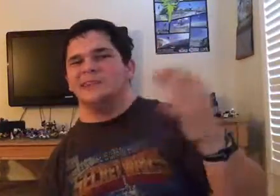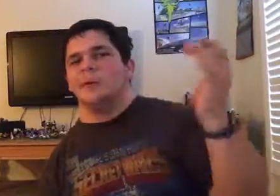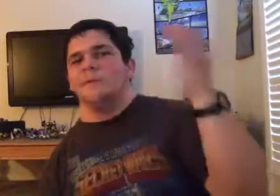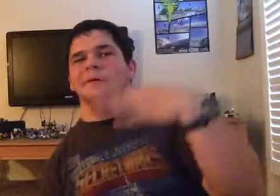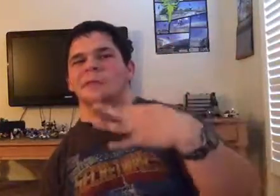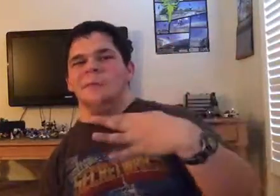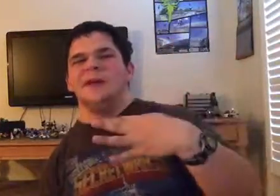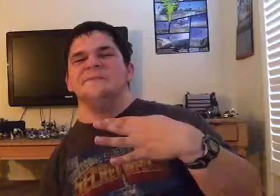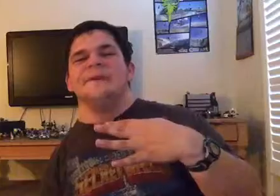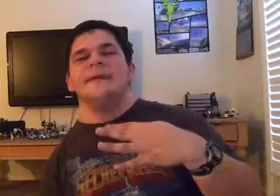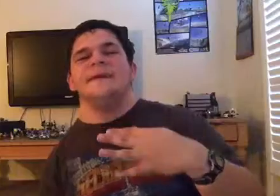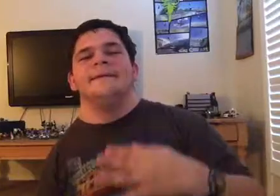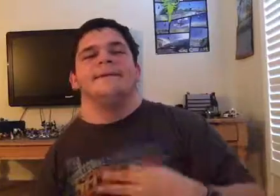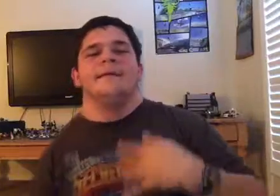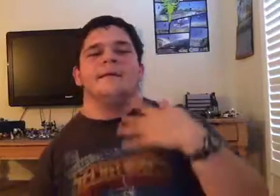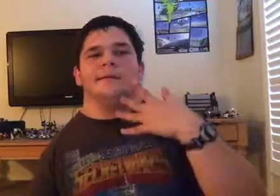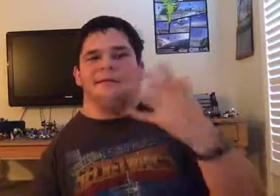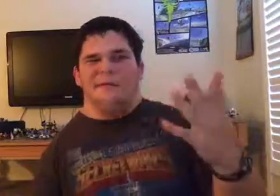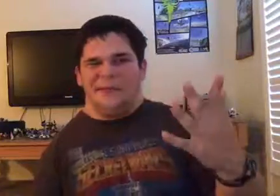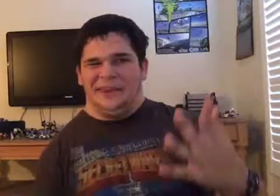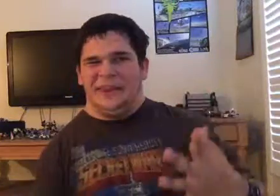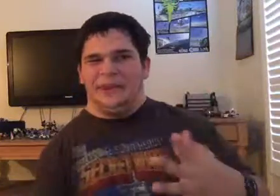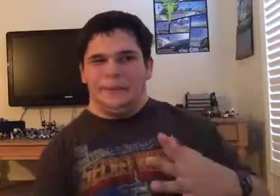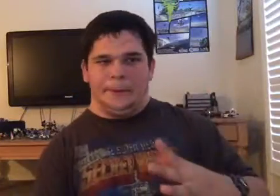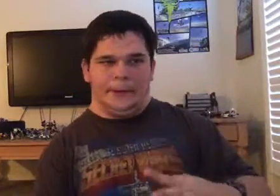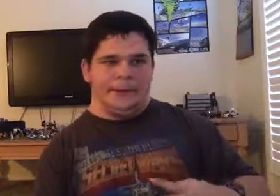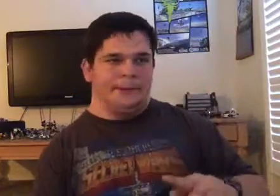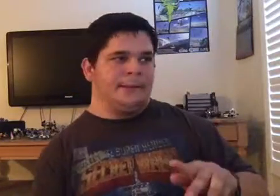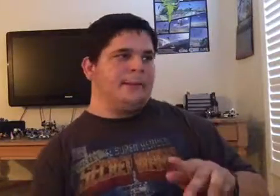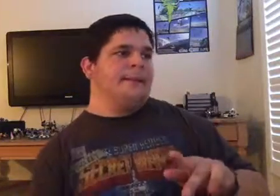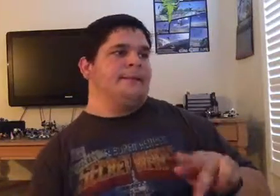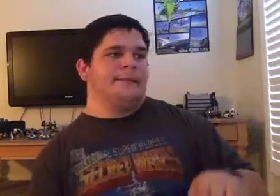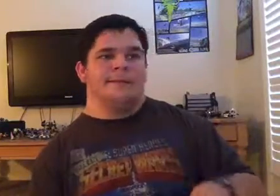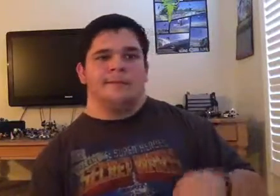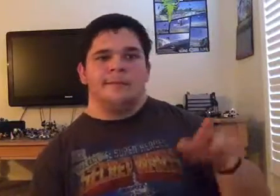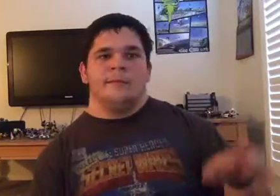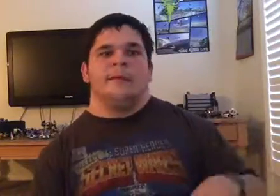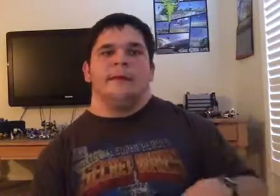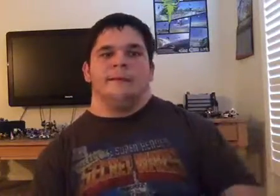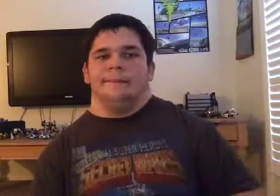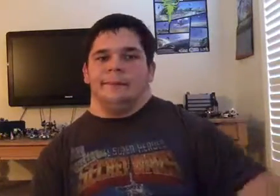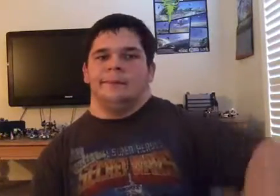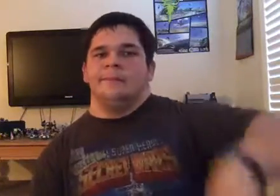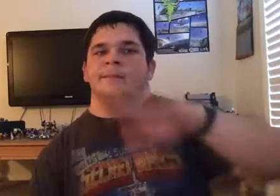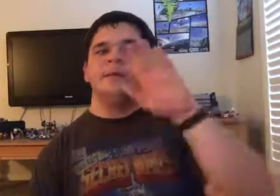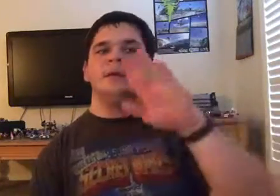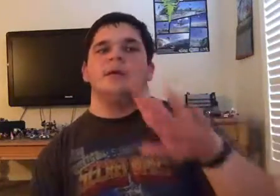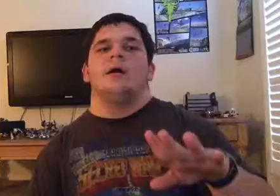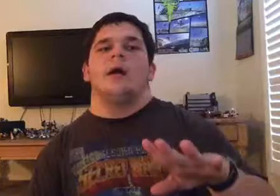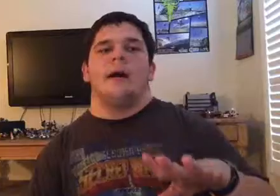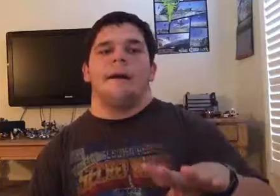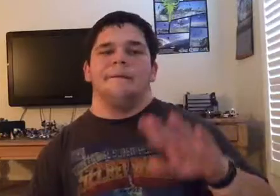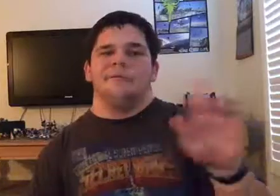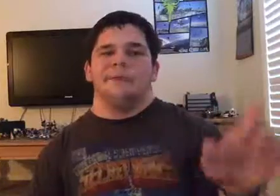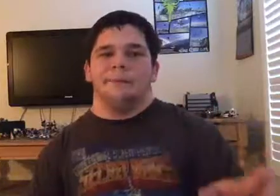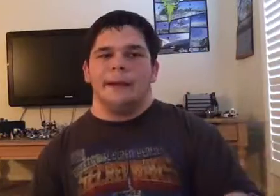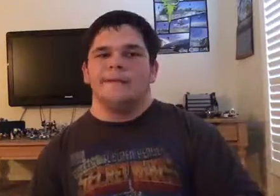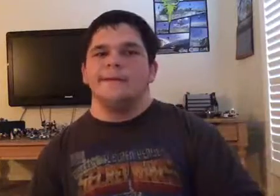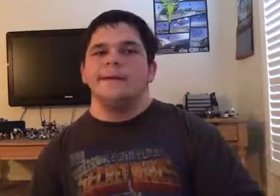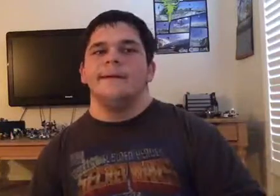dorm was the main villain, so it made sense to me. Anyway, as for the battle arena,